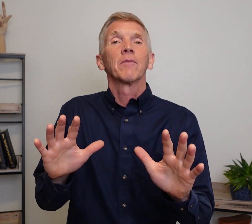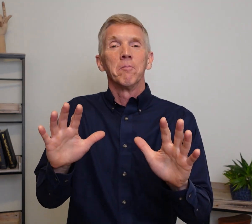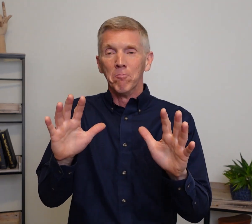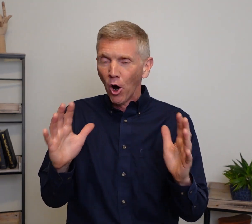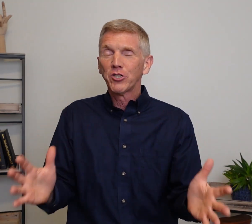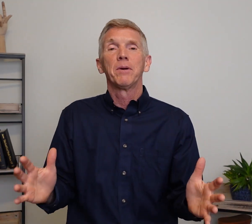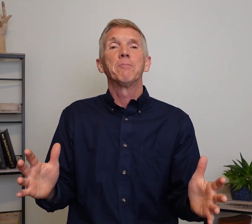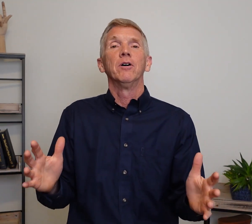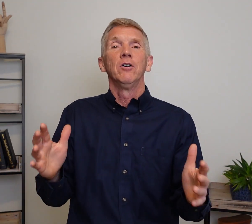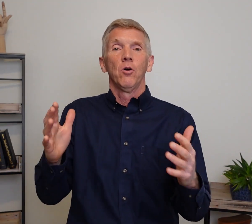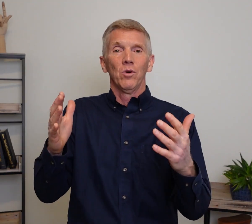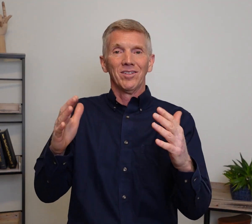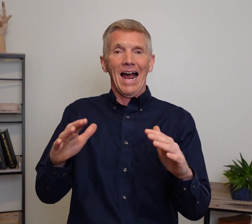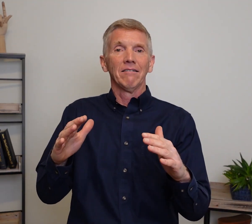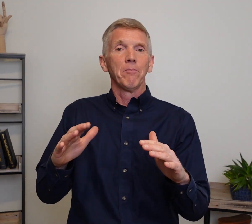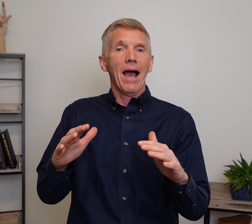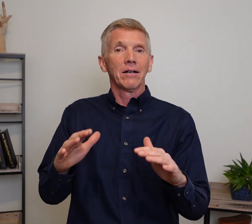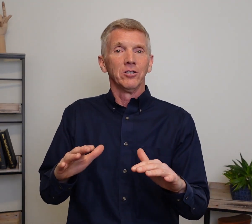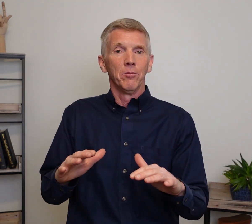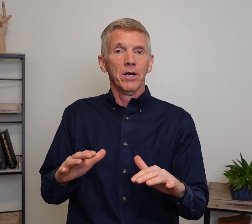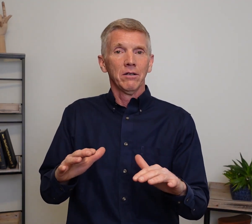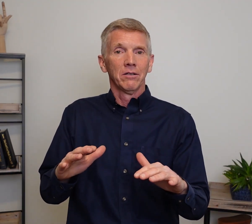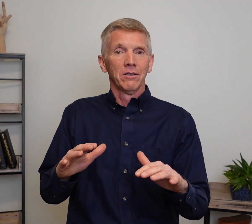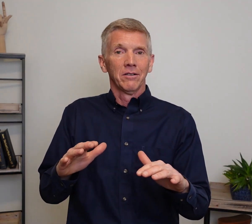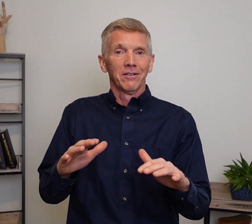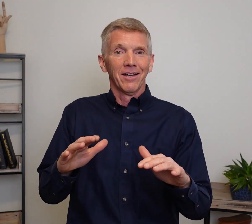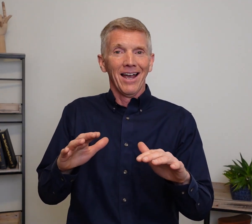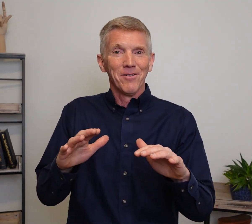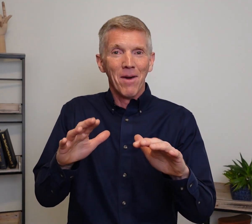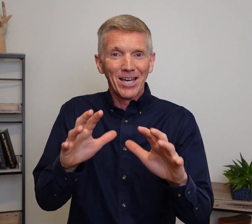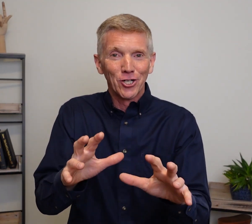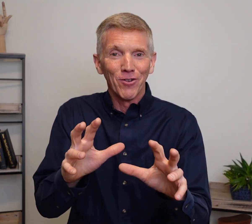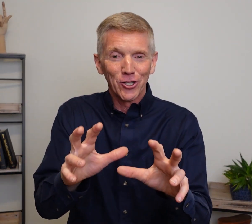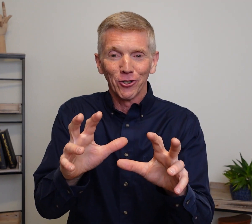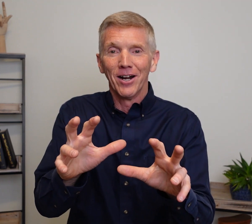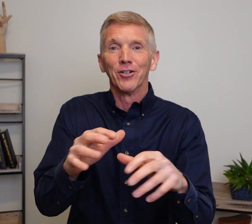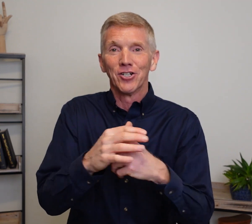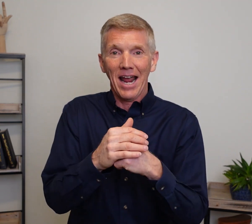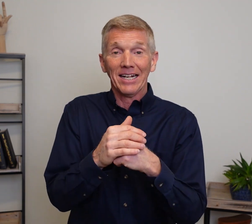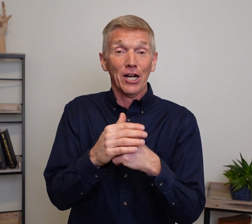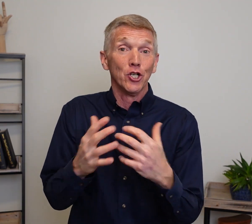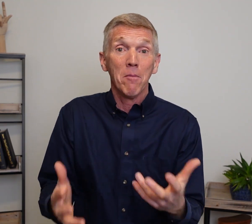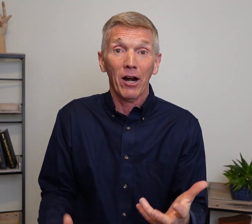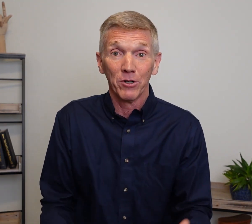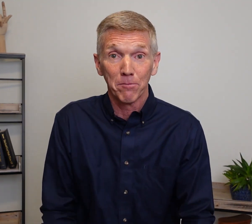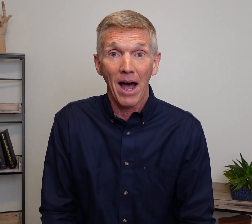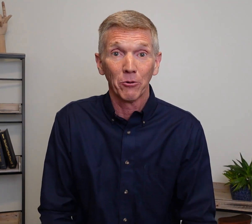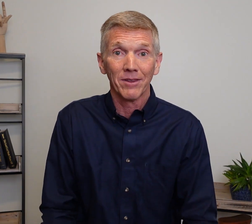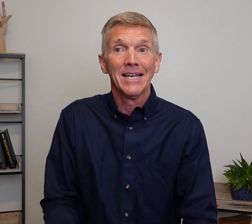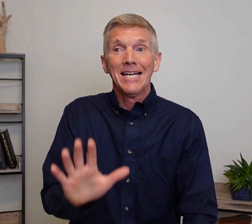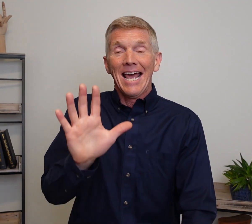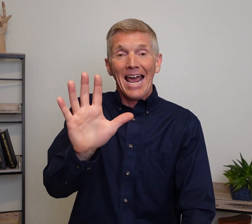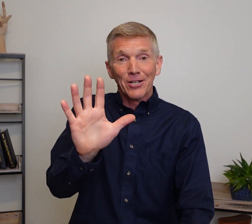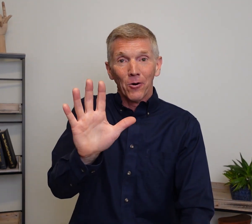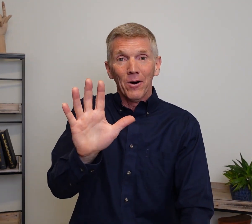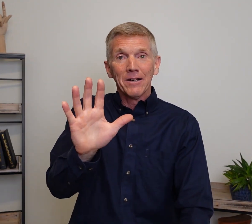most people will dial it back a little bit. Okay. Making sure that you're understanding. And you might respond with, hey, you know what?